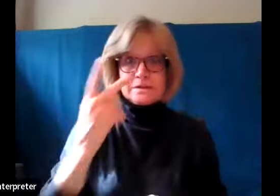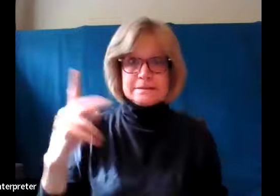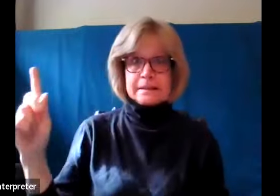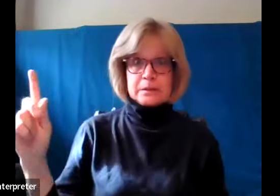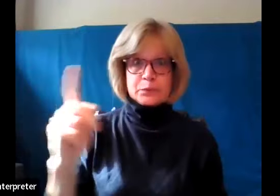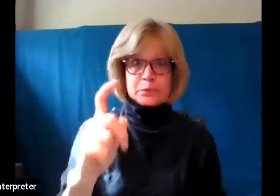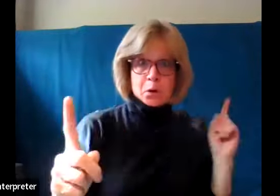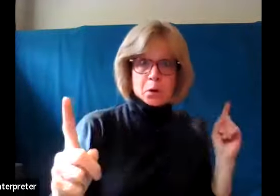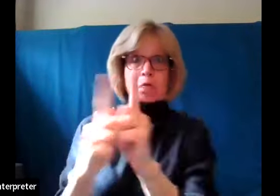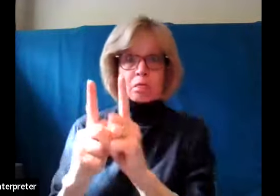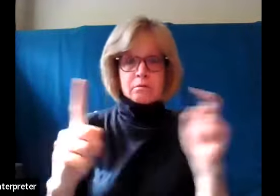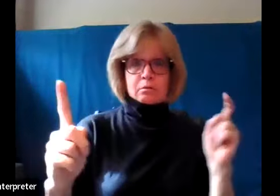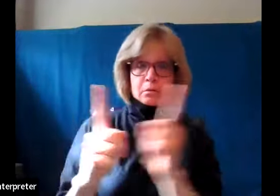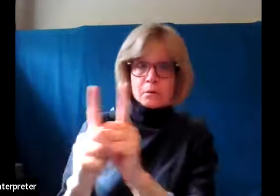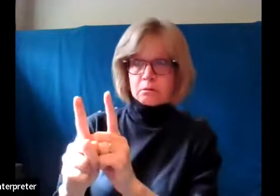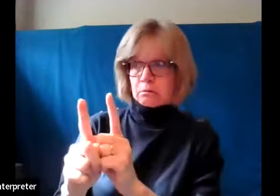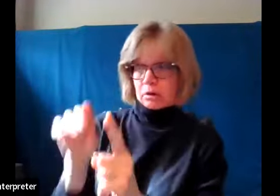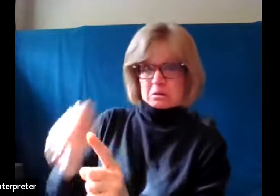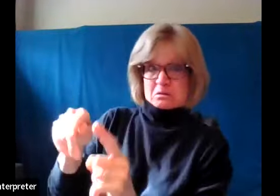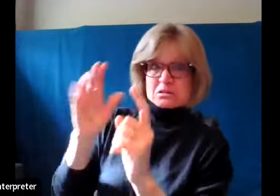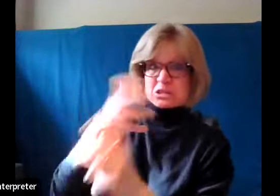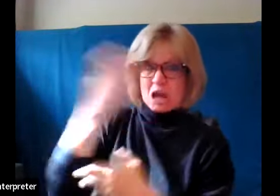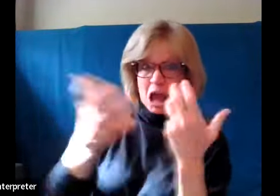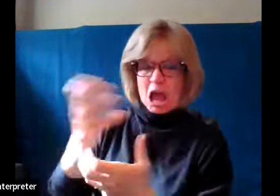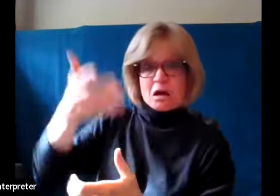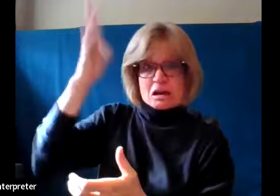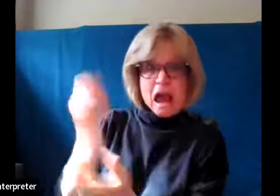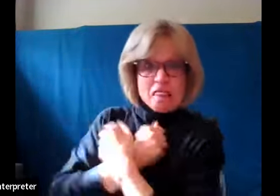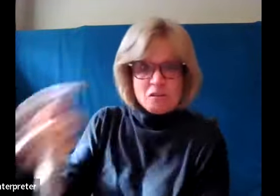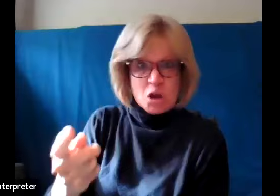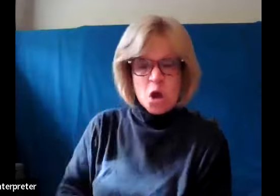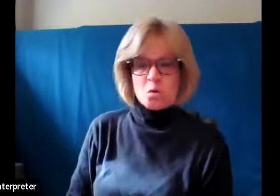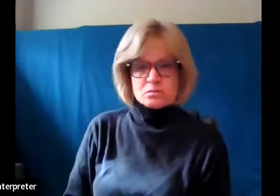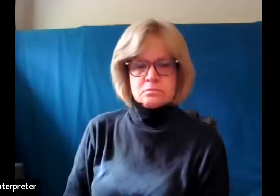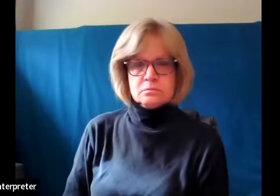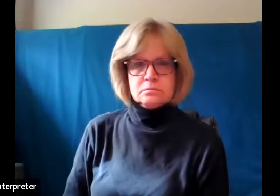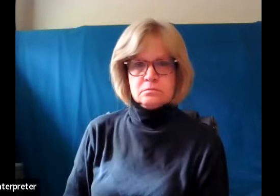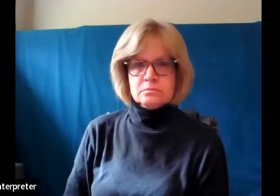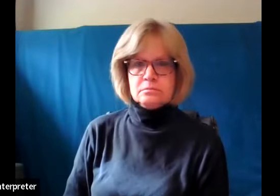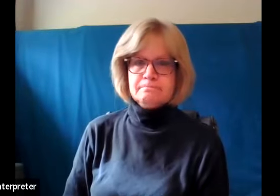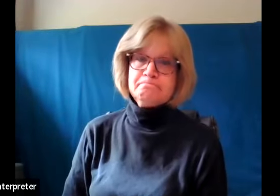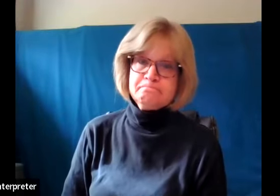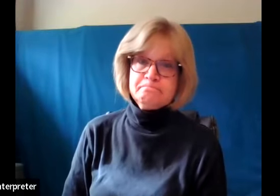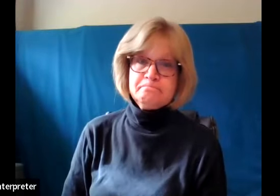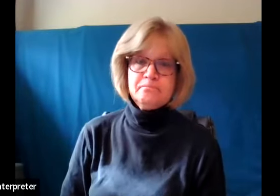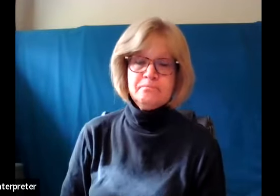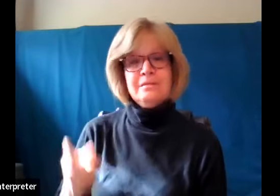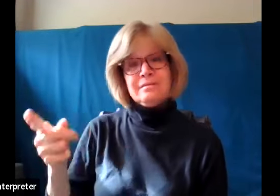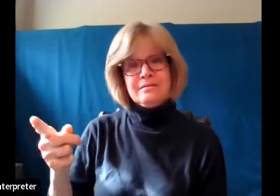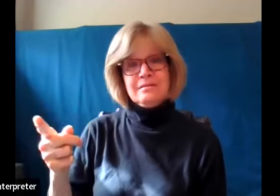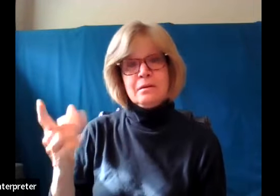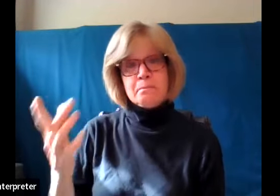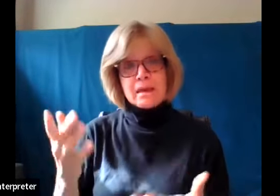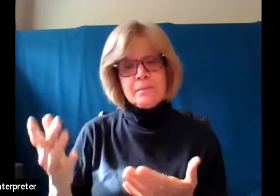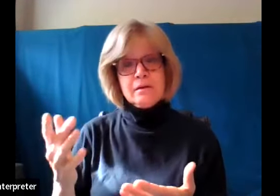down the road and to shout at them saying God loves you. Now, you know, that person